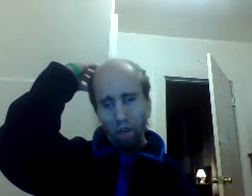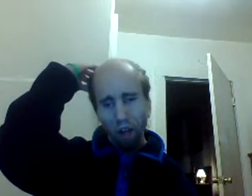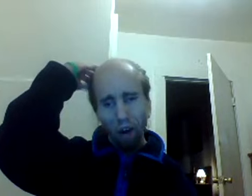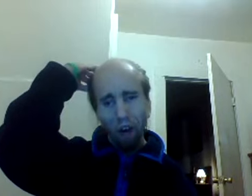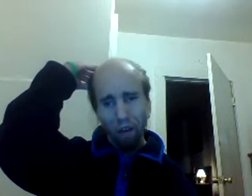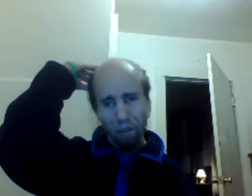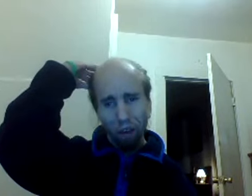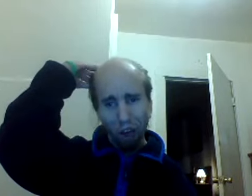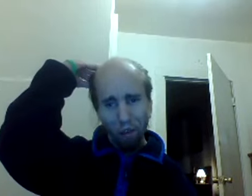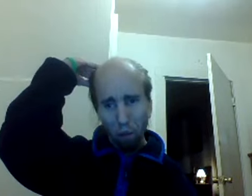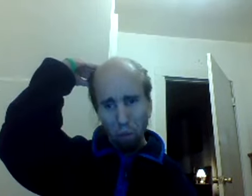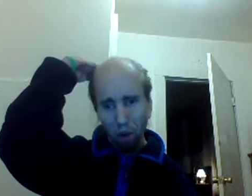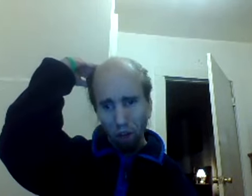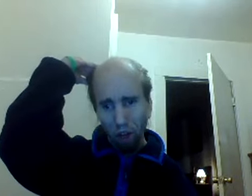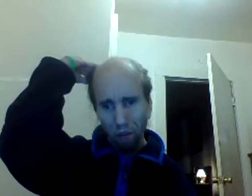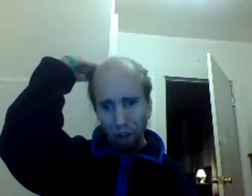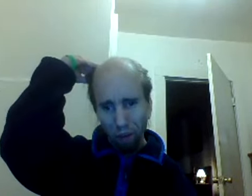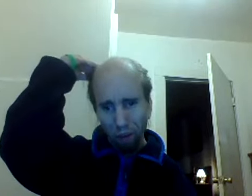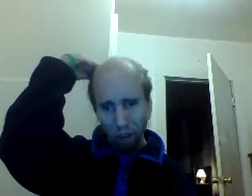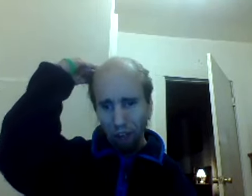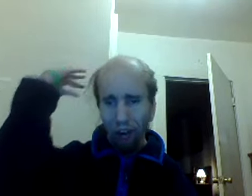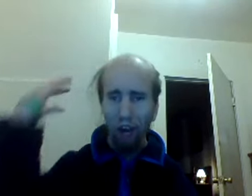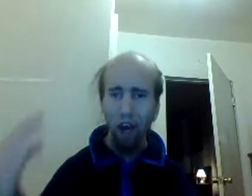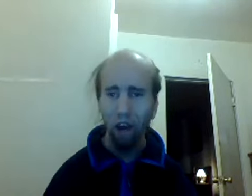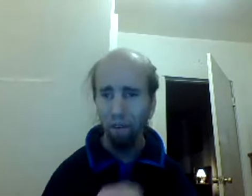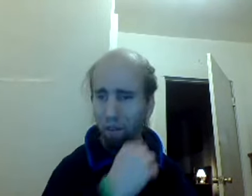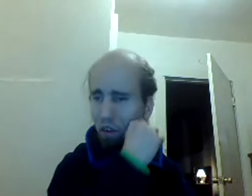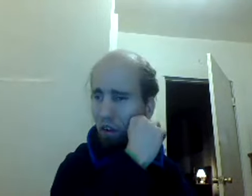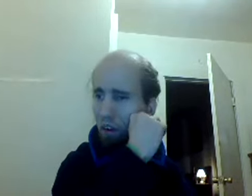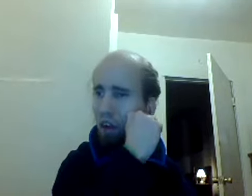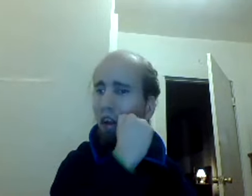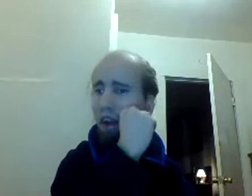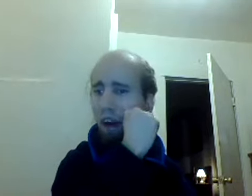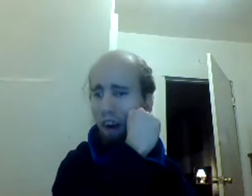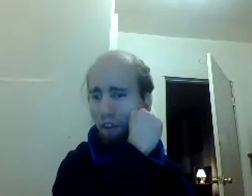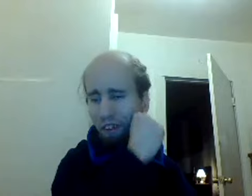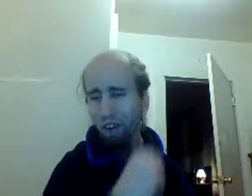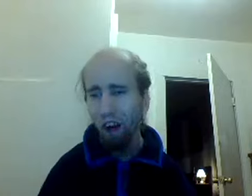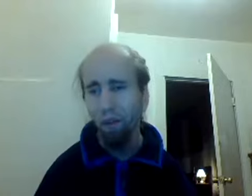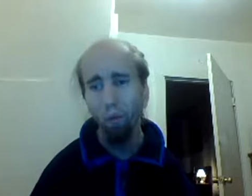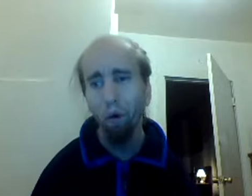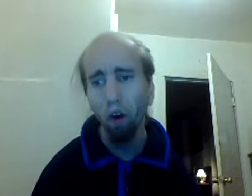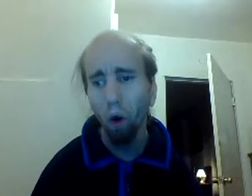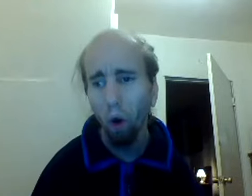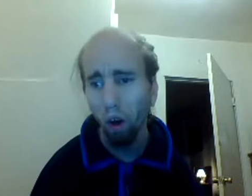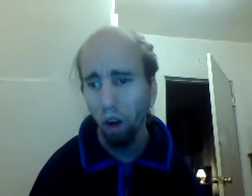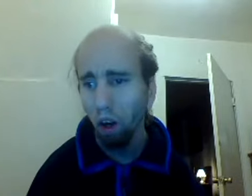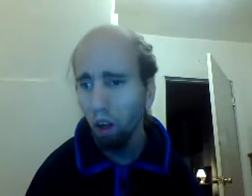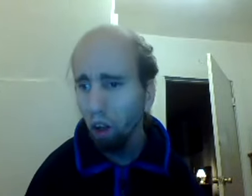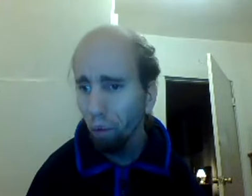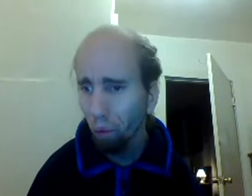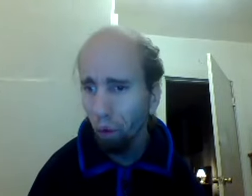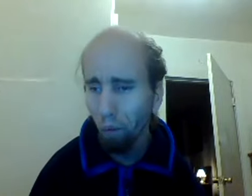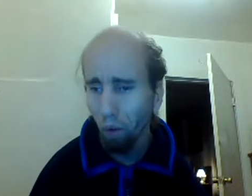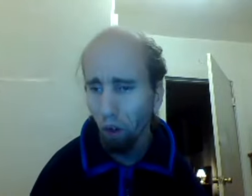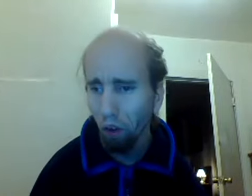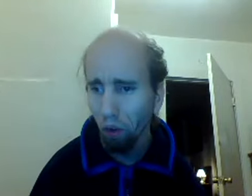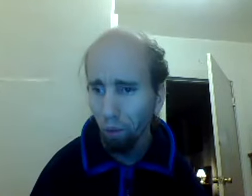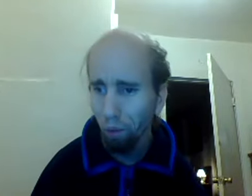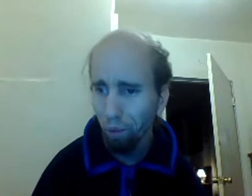because that allows me time to build up everything that I have that allows me time to work harder for what I want to do